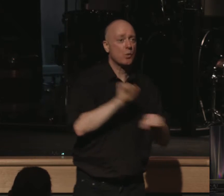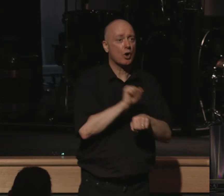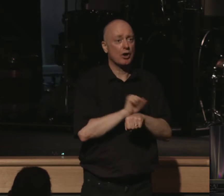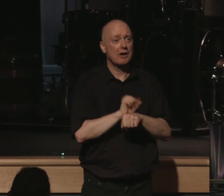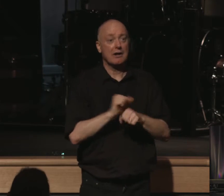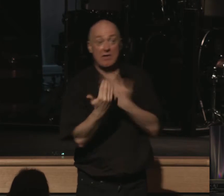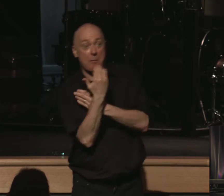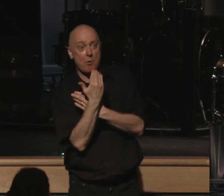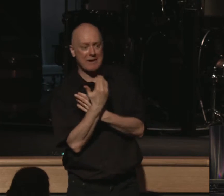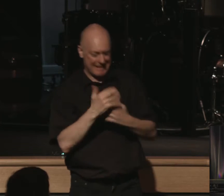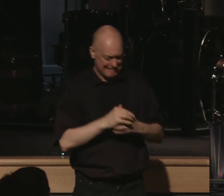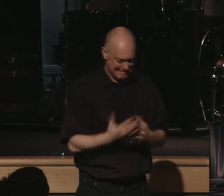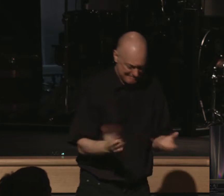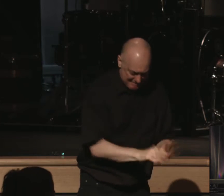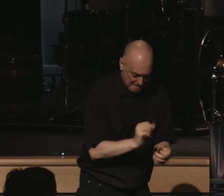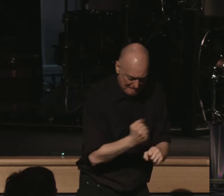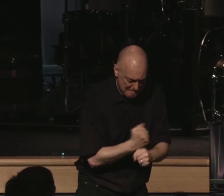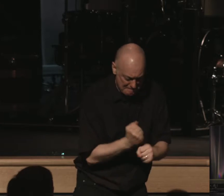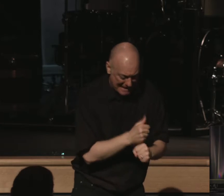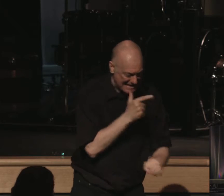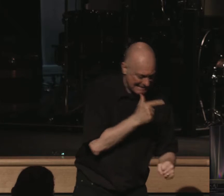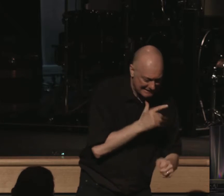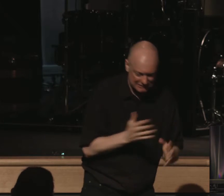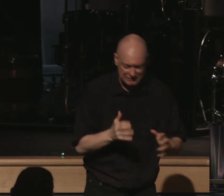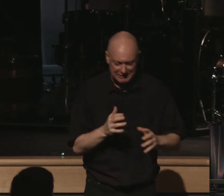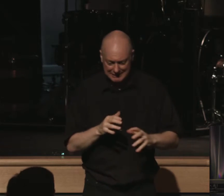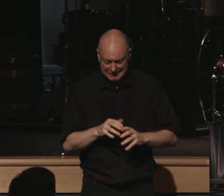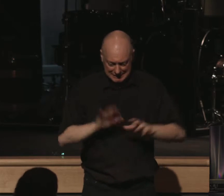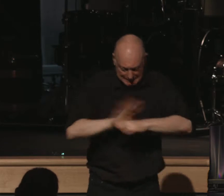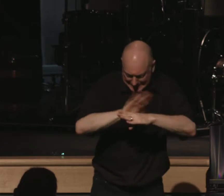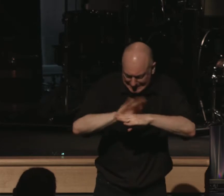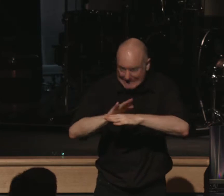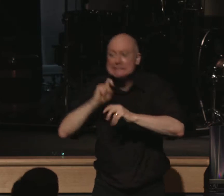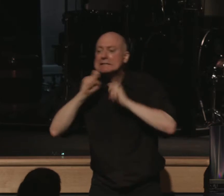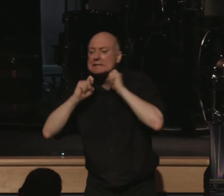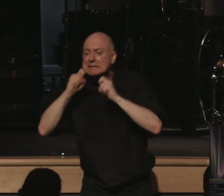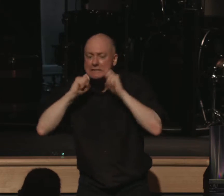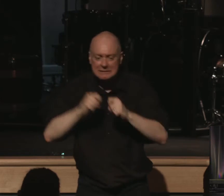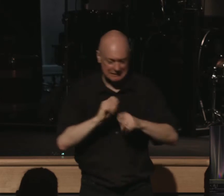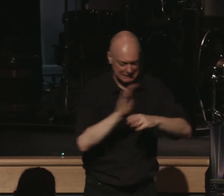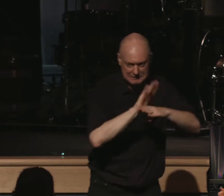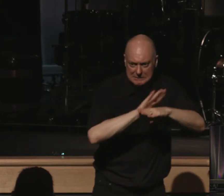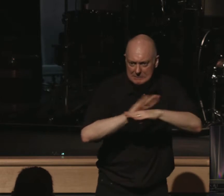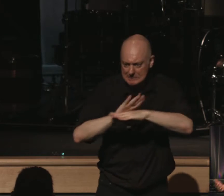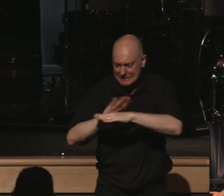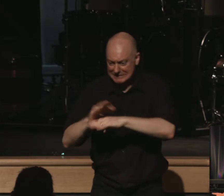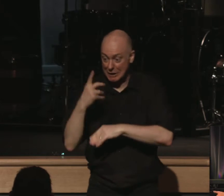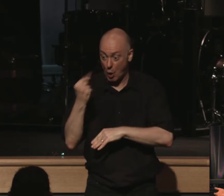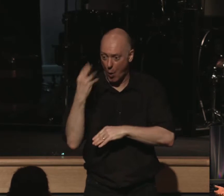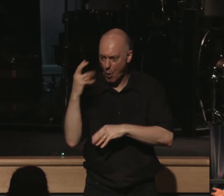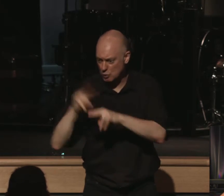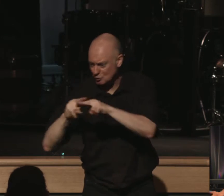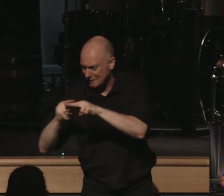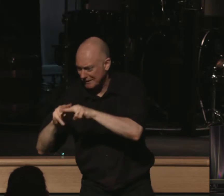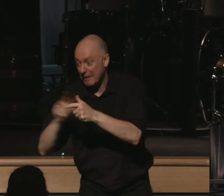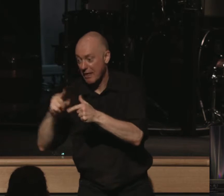the mornings. Scrambling to make lunches. Scrambling to shave. Scrambling to make the go train and then make the go train home.